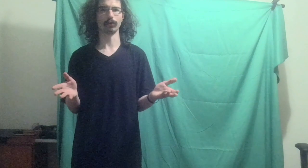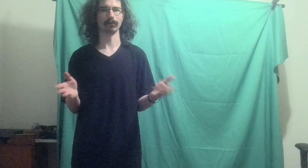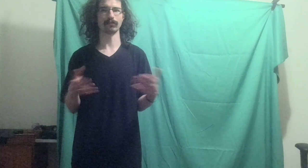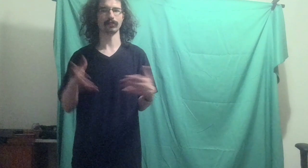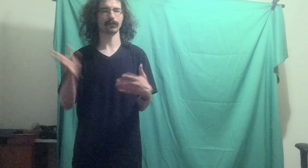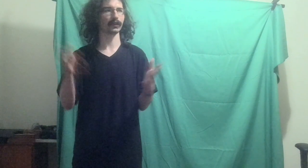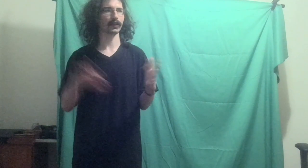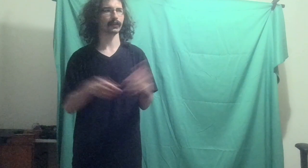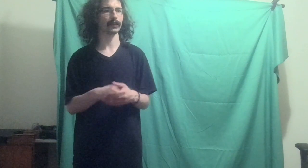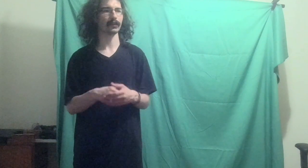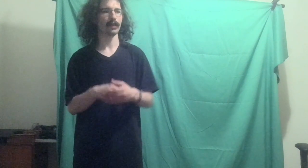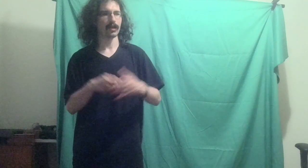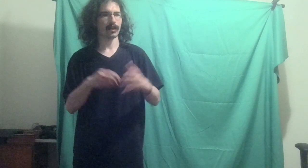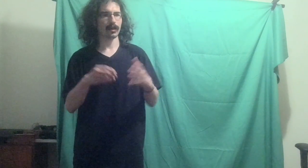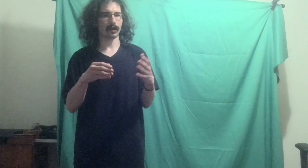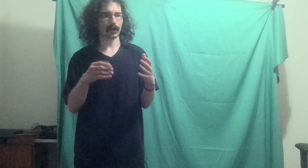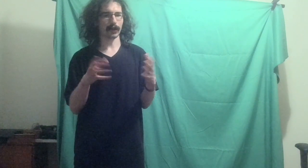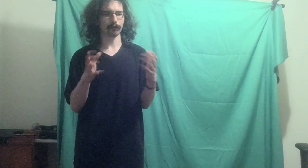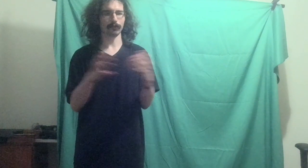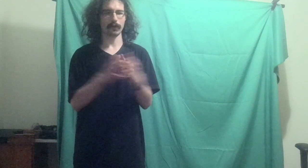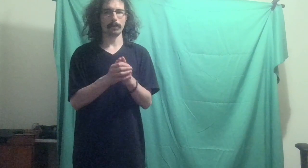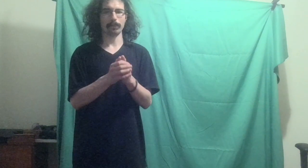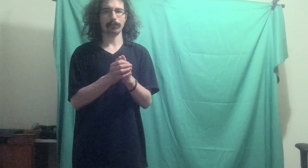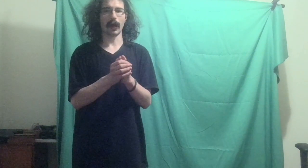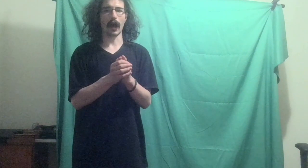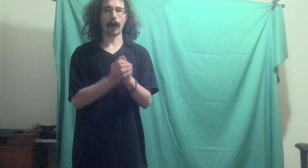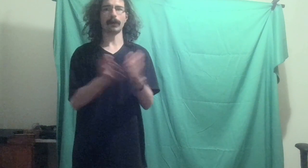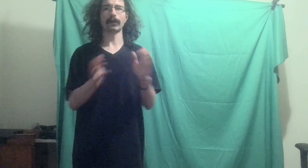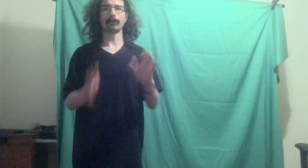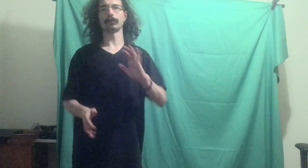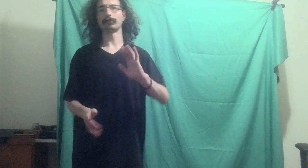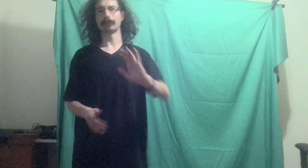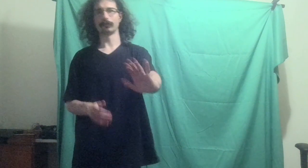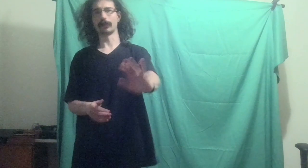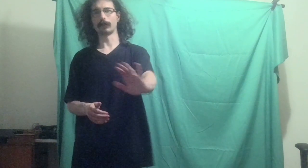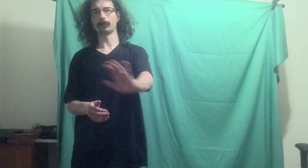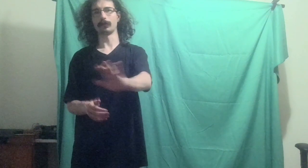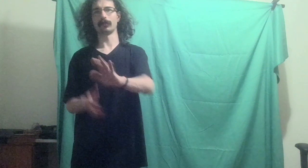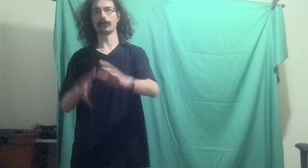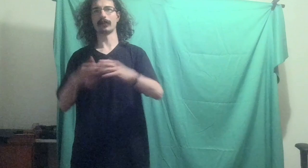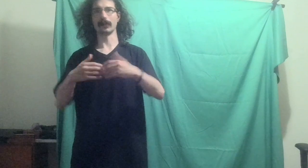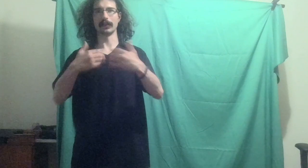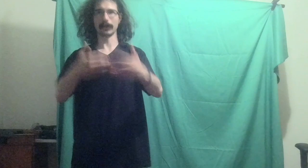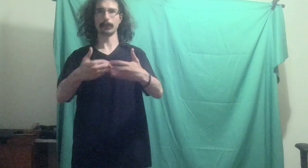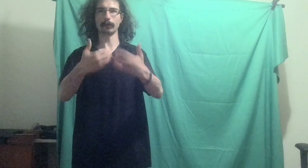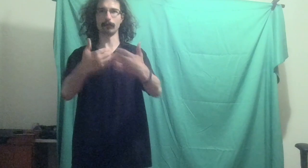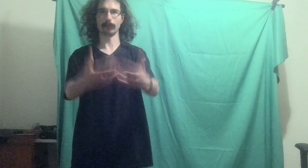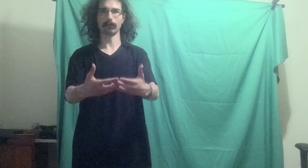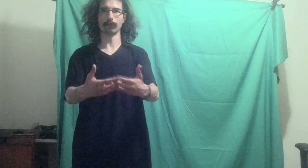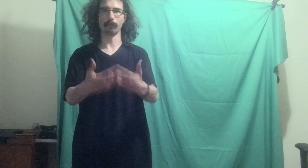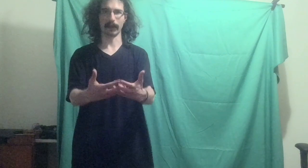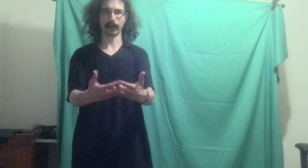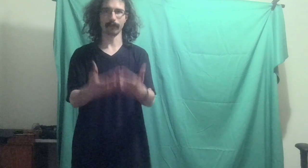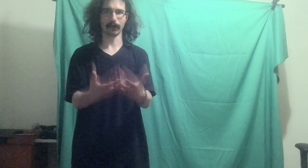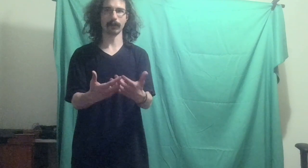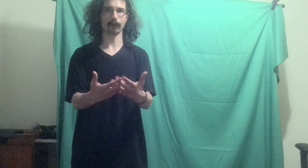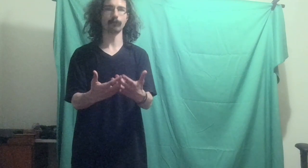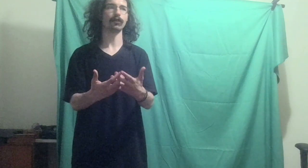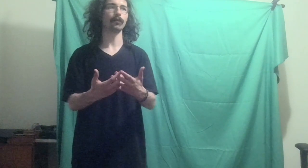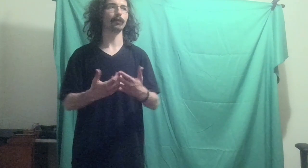something like that. And I just, I want to push this channel to its limits and keep making videos, but I